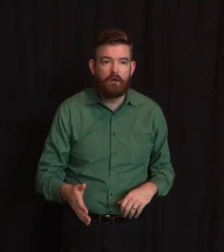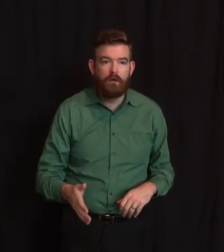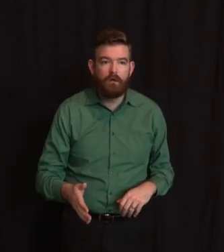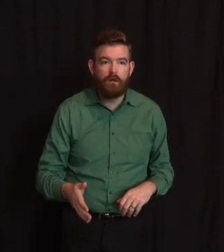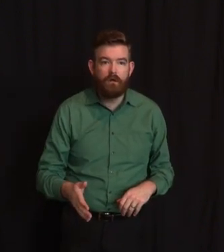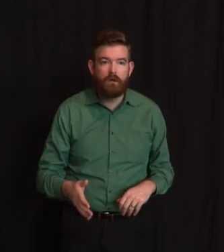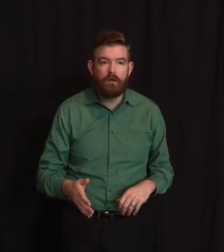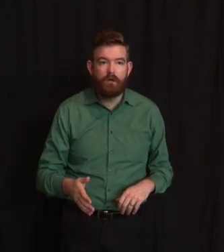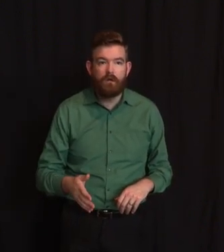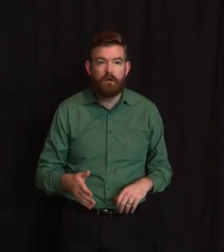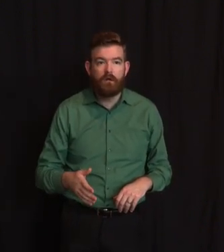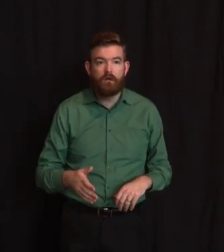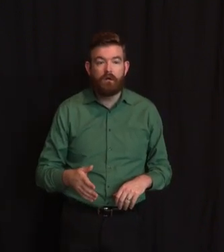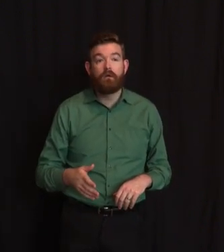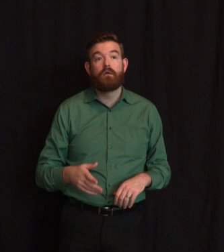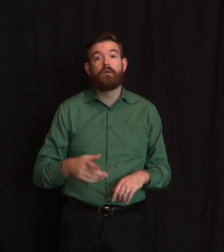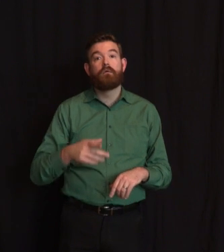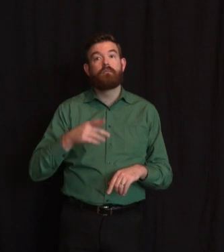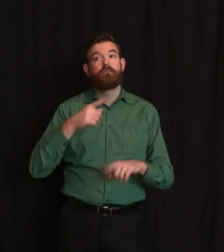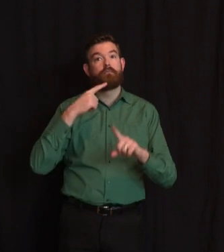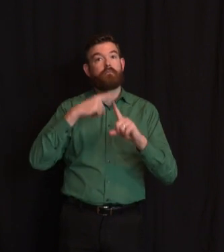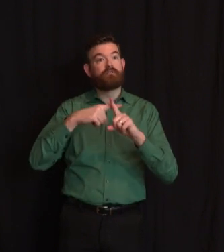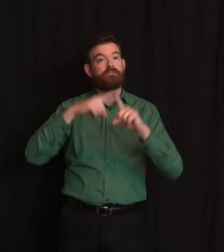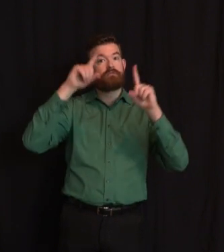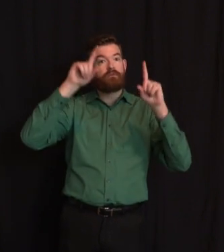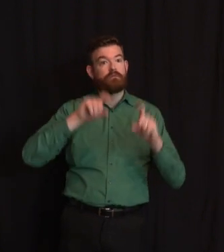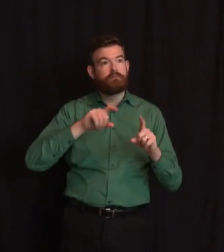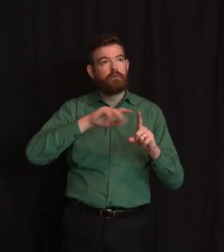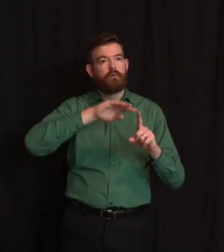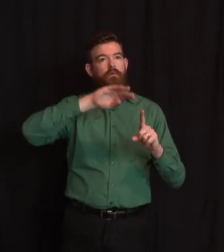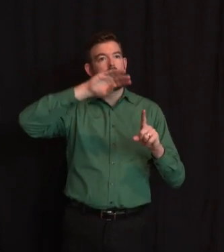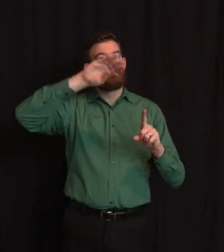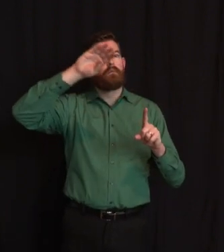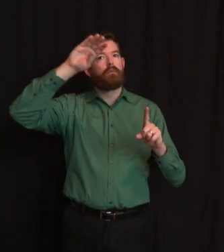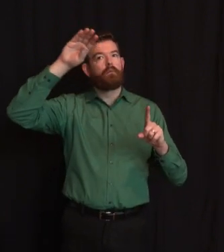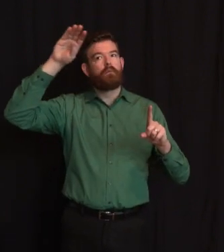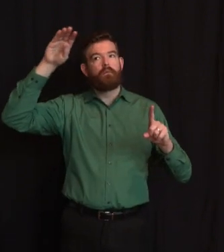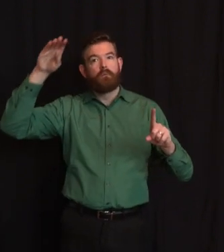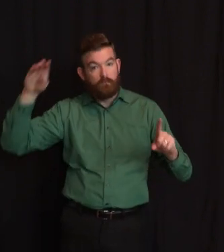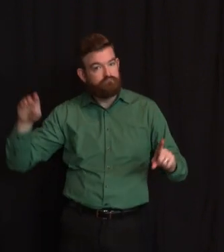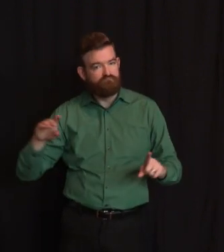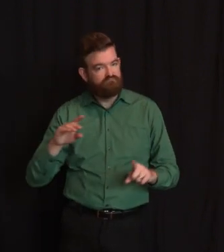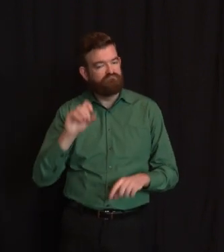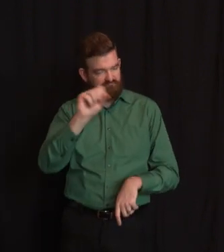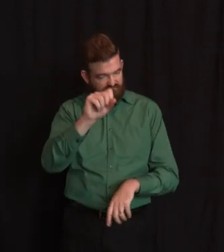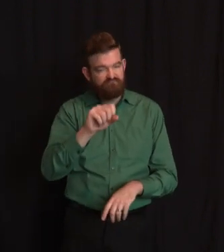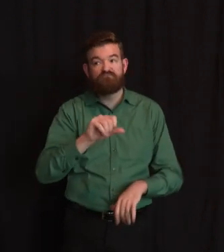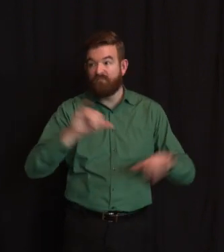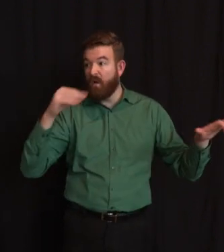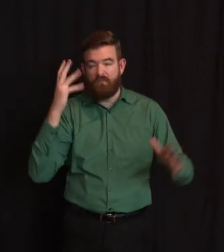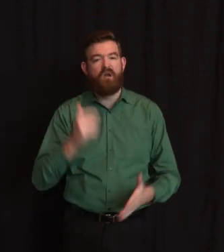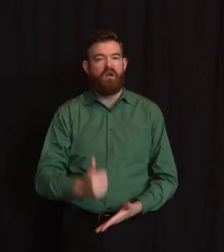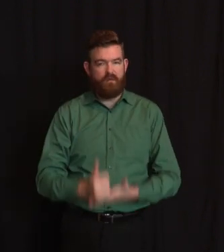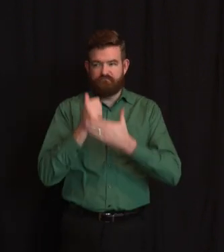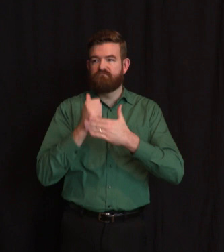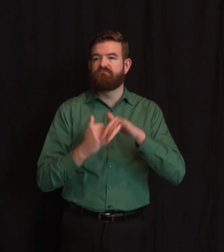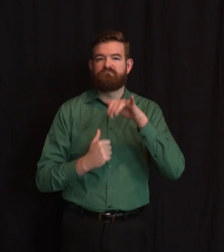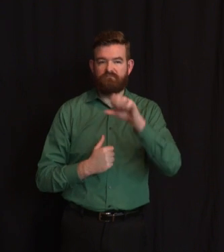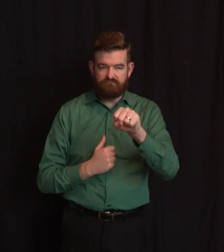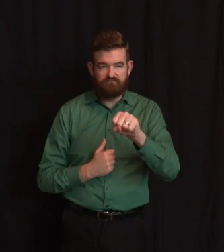more than anecdotal, but the statistical and anecdotal evidence that we're hearing out of the hospital systems – there's the map again – is backing that